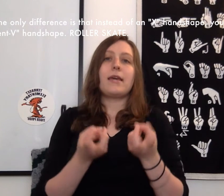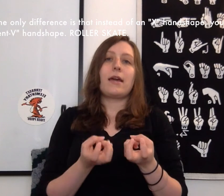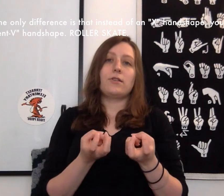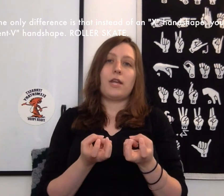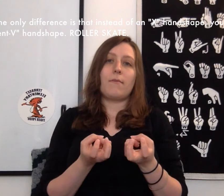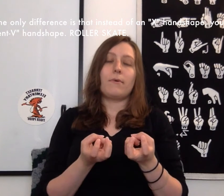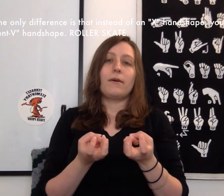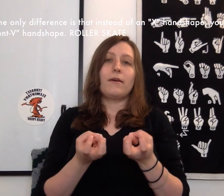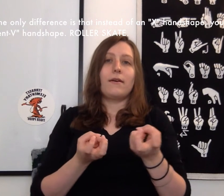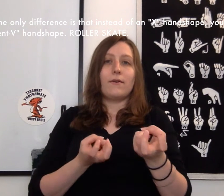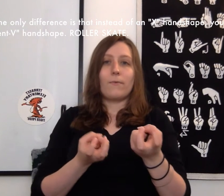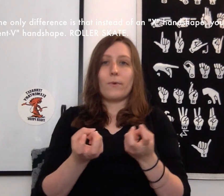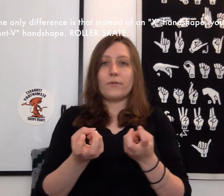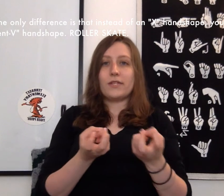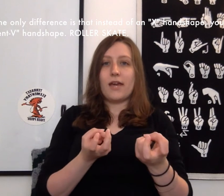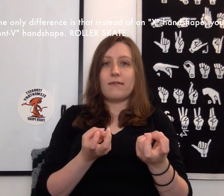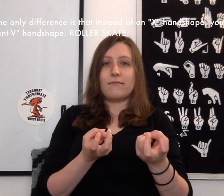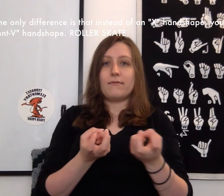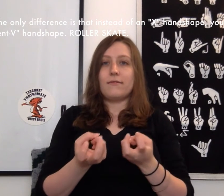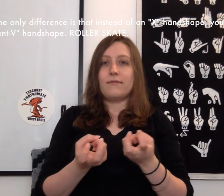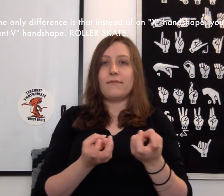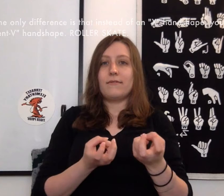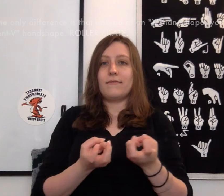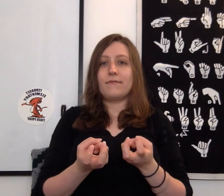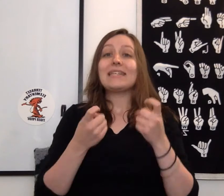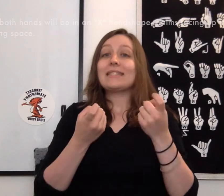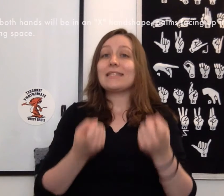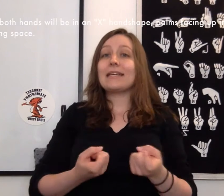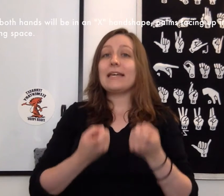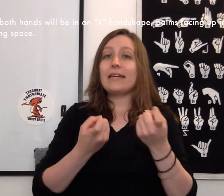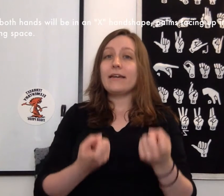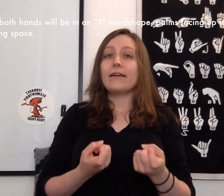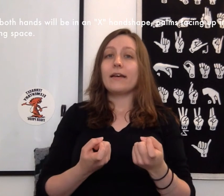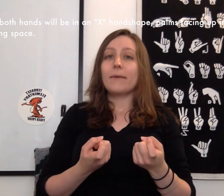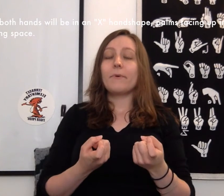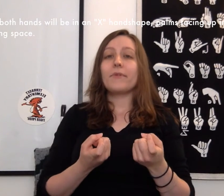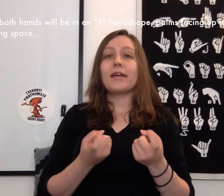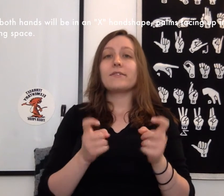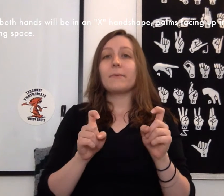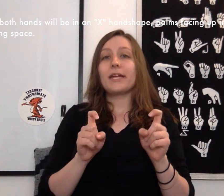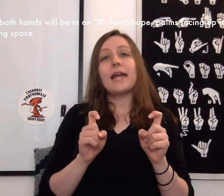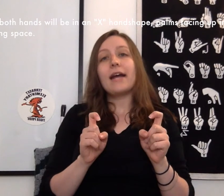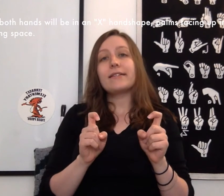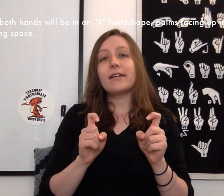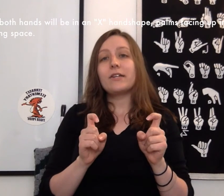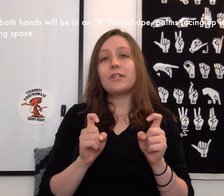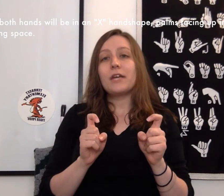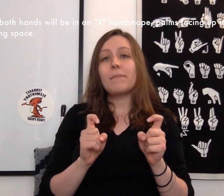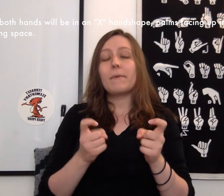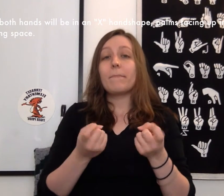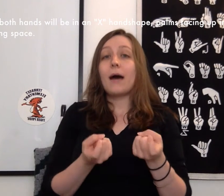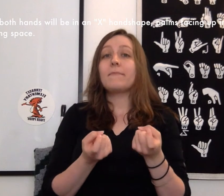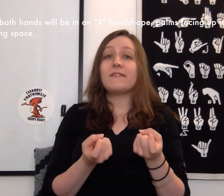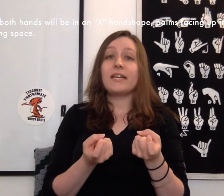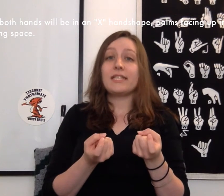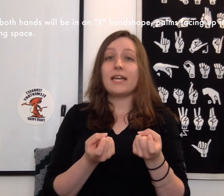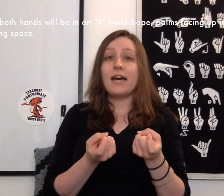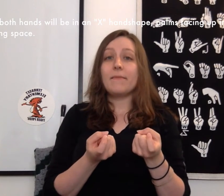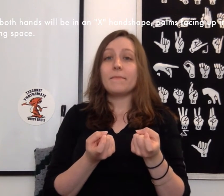handshape. Roller skate. Ski. Both hands will be in an X handshape, palms facing up